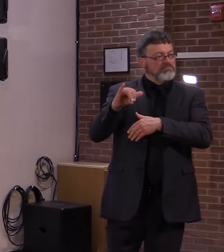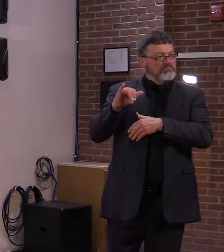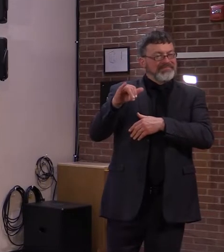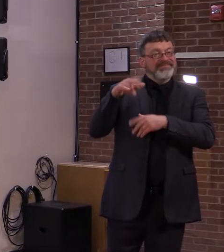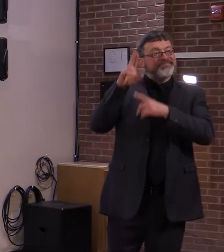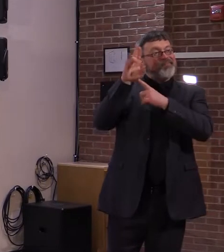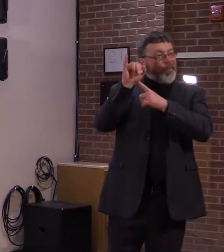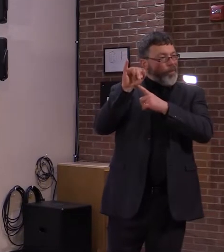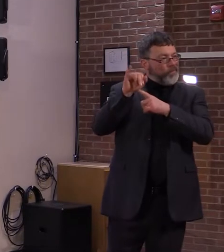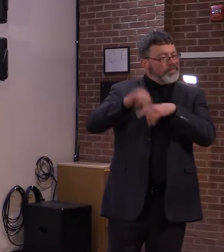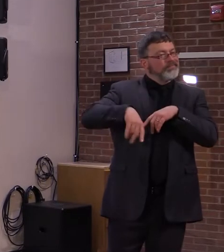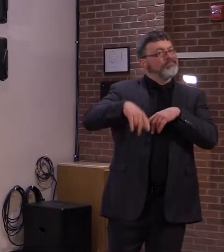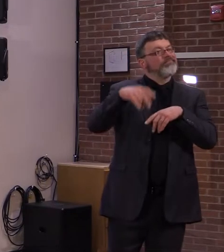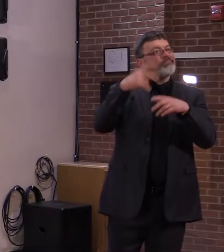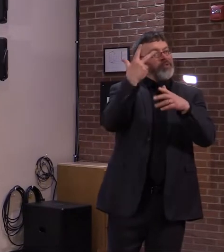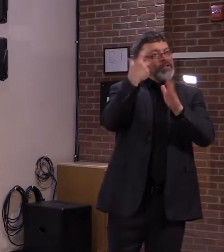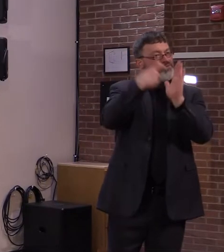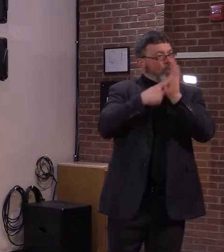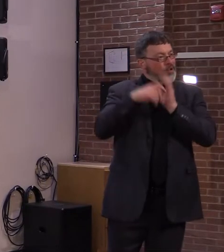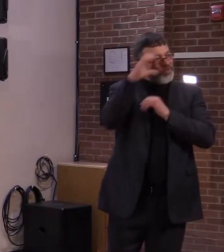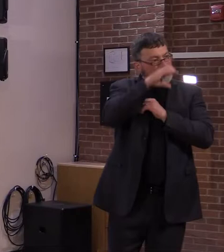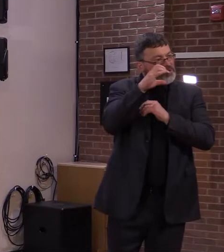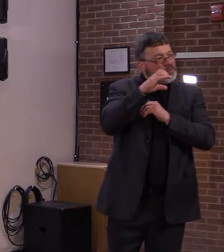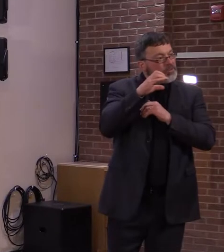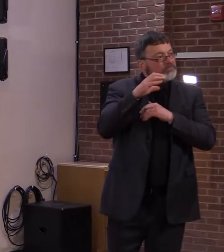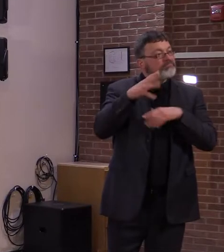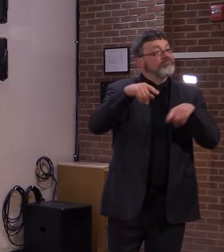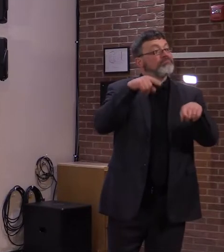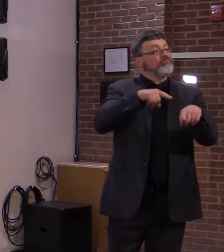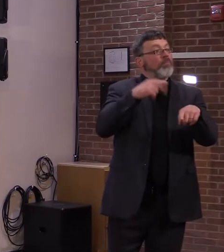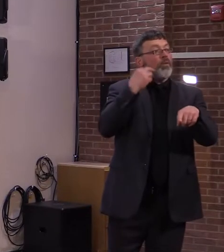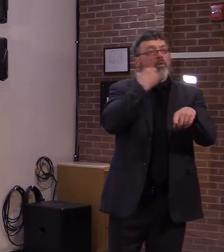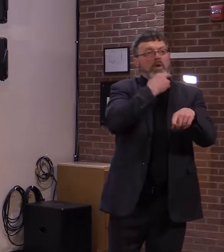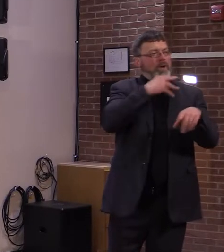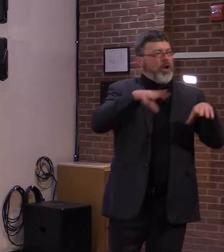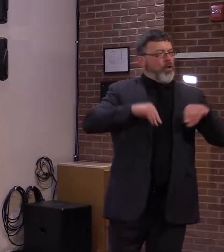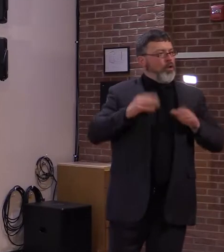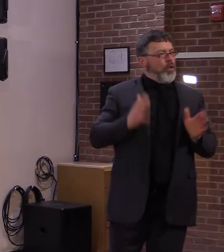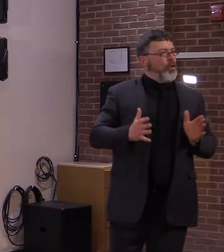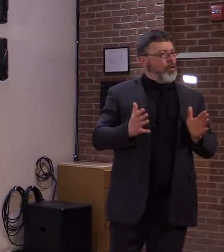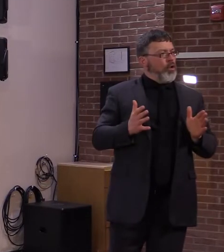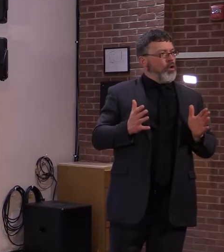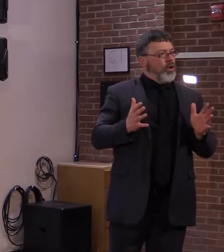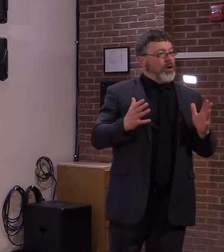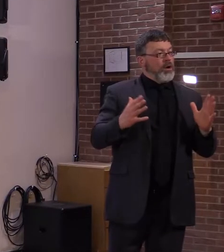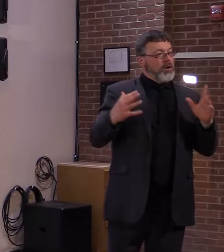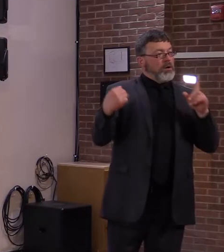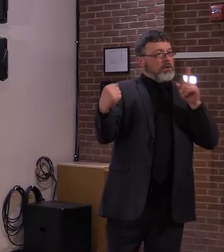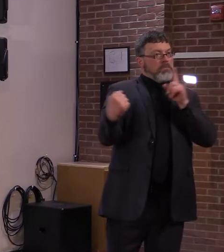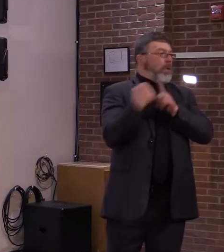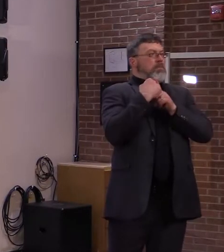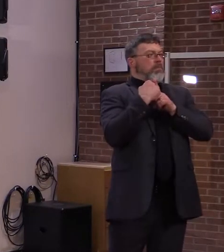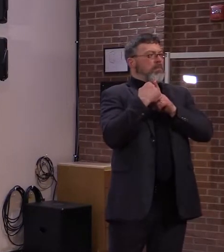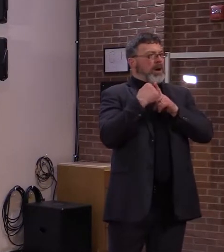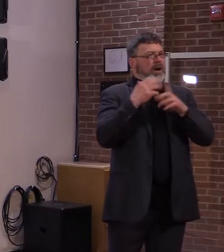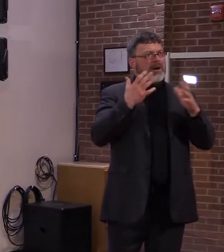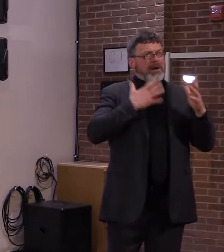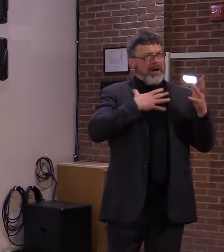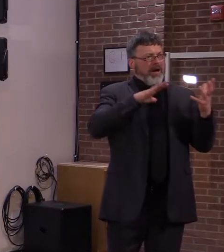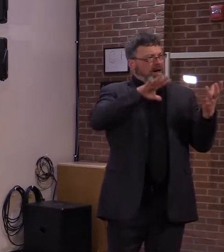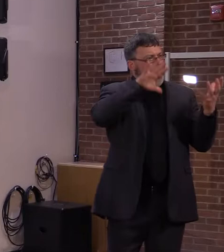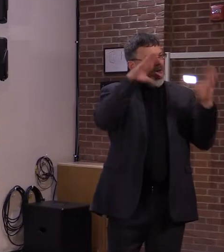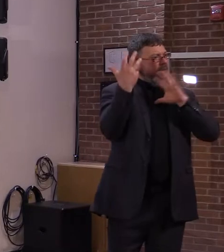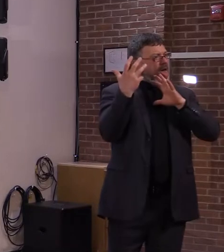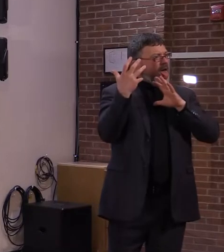A restaurateur told us yesterday the situation has become catastrophic. That was his word in terms of just not being able, people just aren't applying for